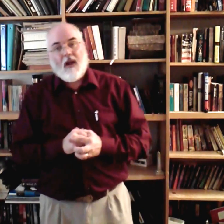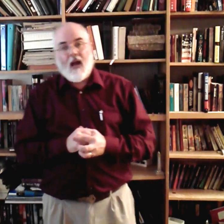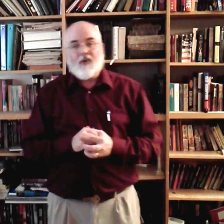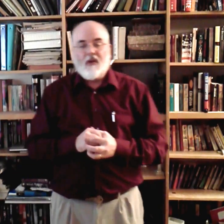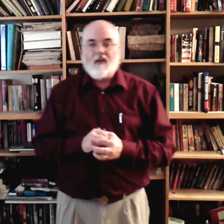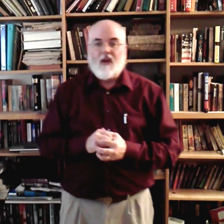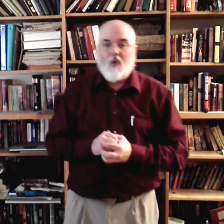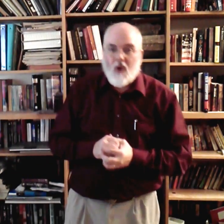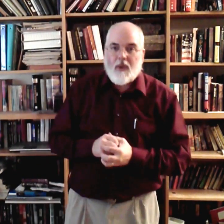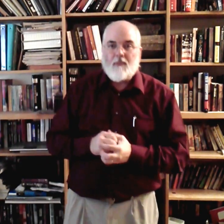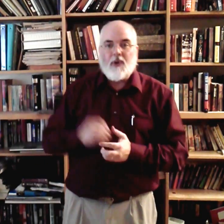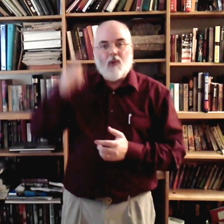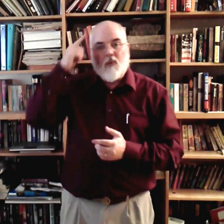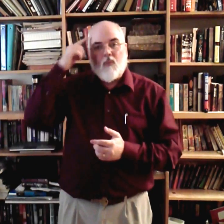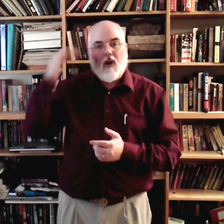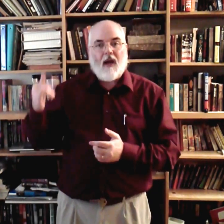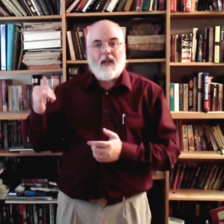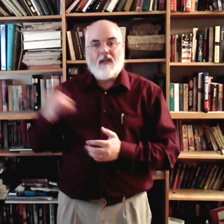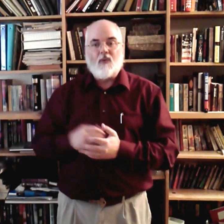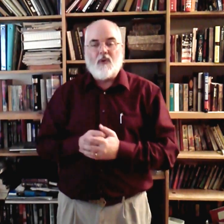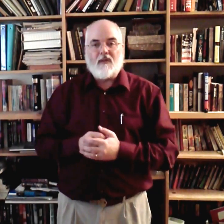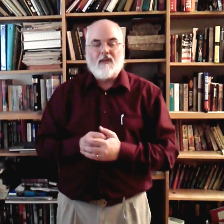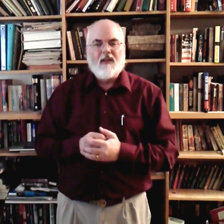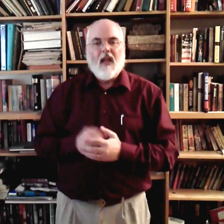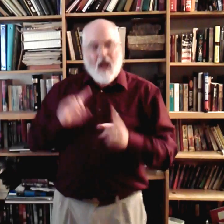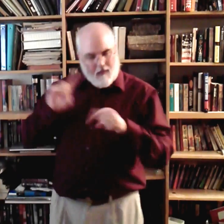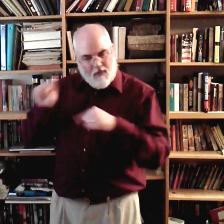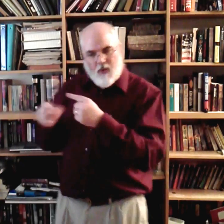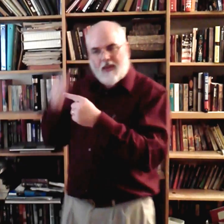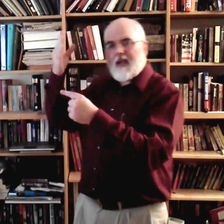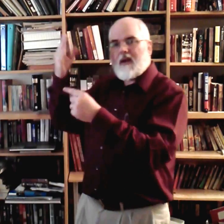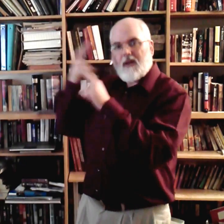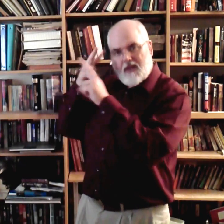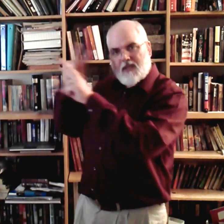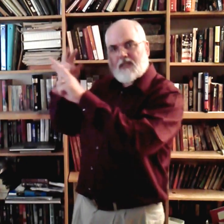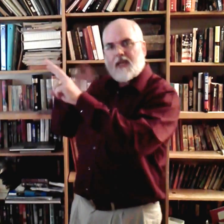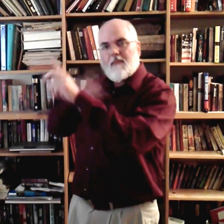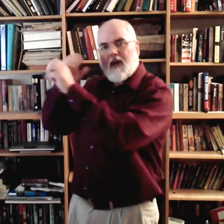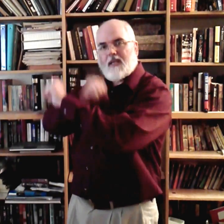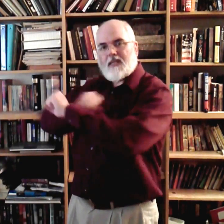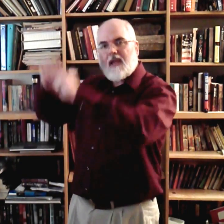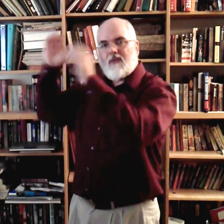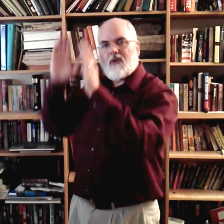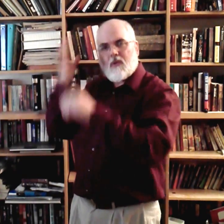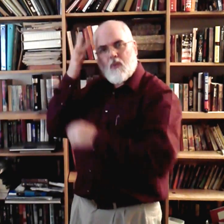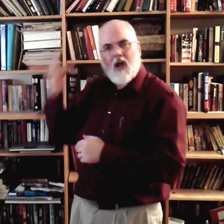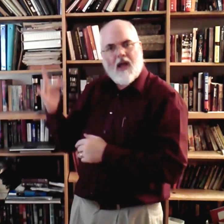out. Or we can put in the word why. Either one. I'm going there to see my Savior. Why?